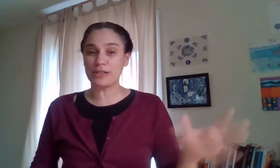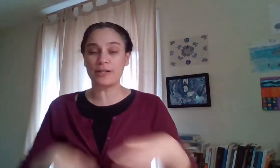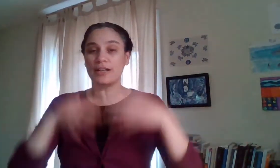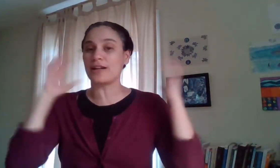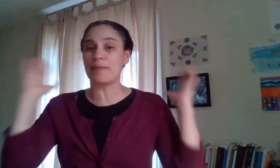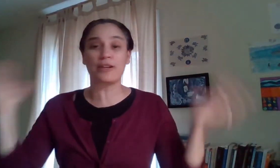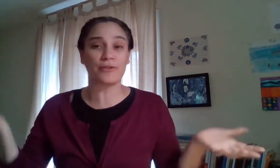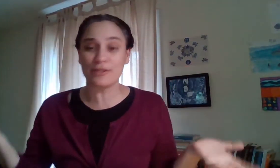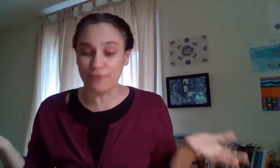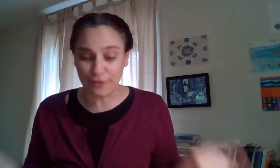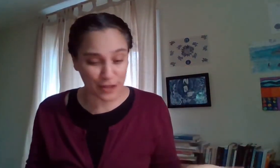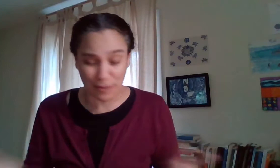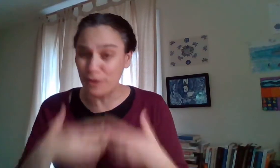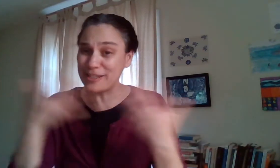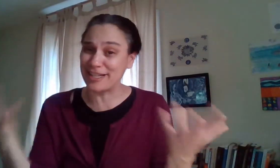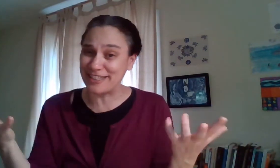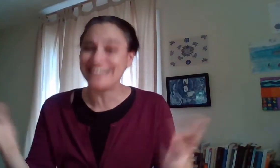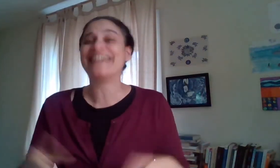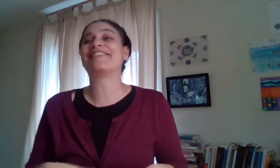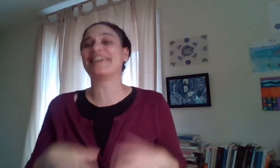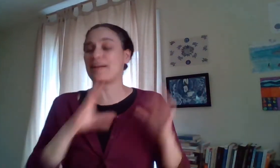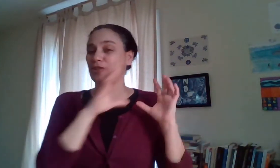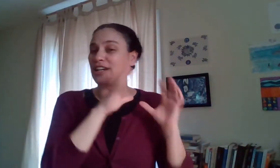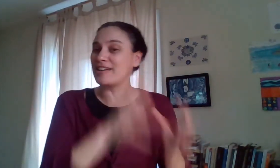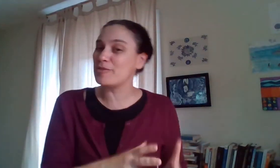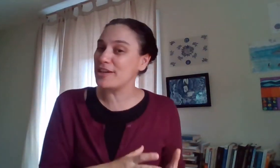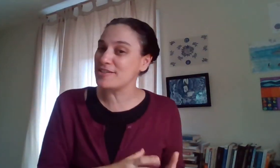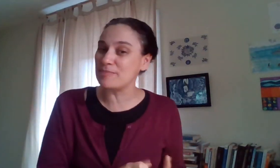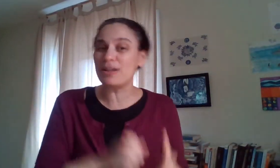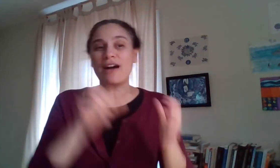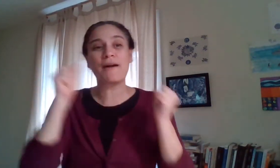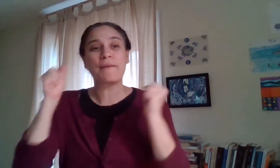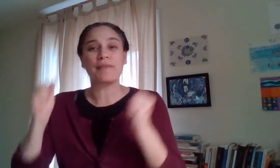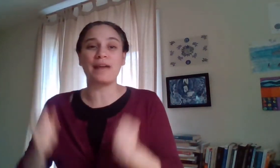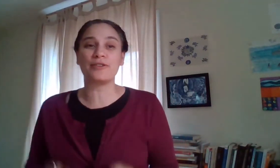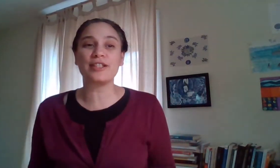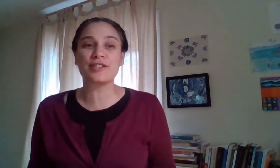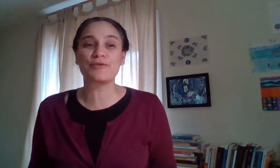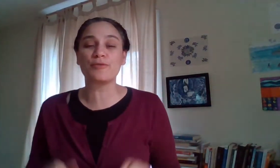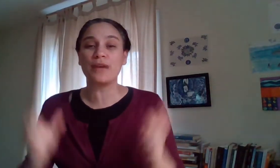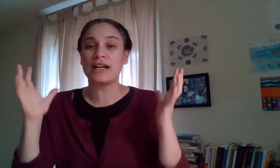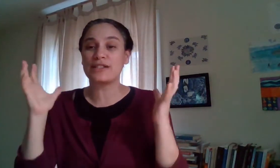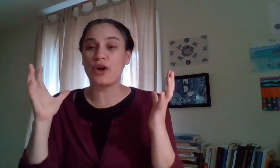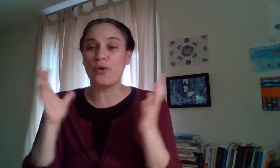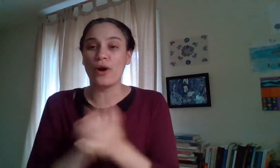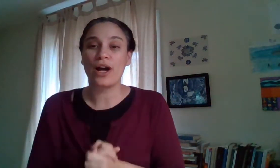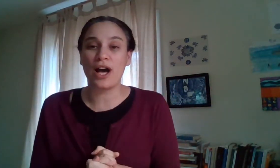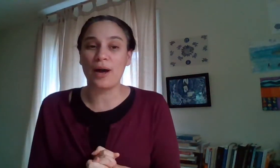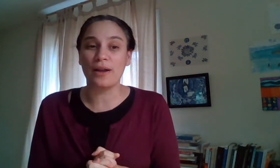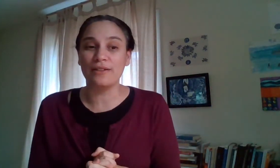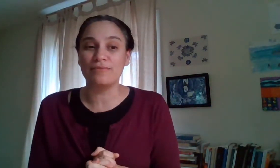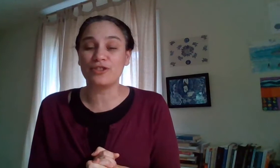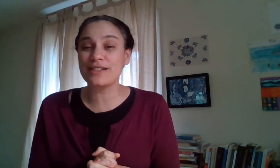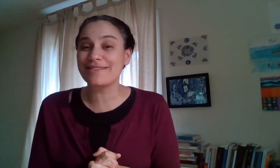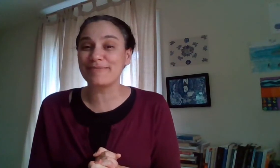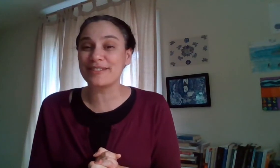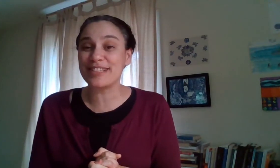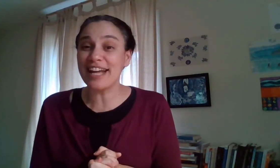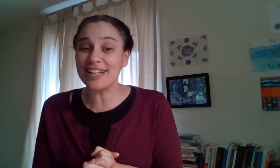are here i'm here also for free i'm always here right i'm on academic writers and blog i'm on this group so uh just stay in